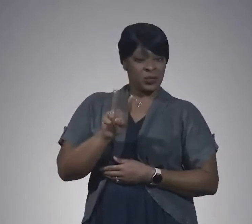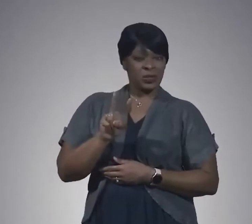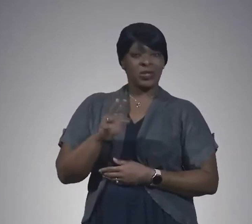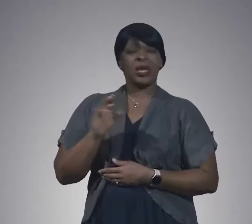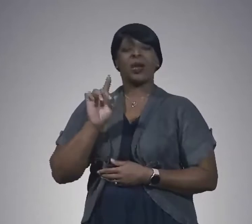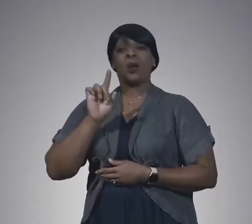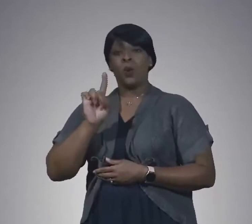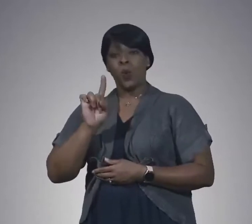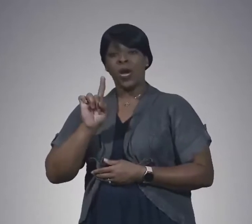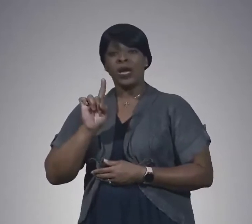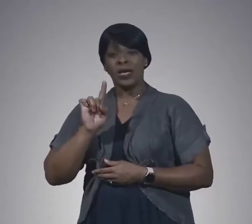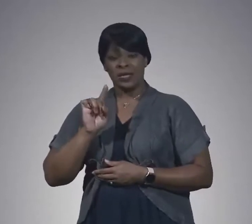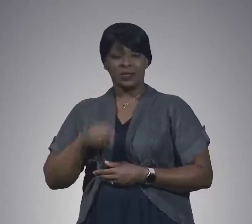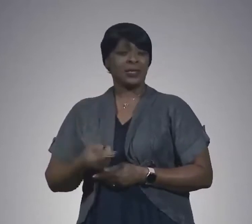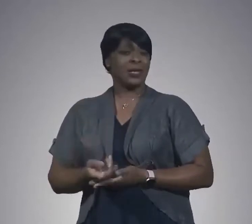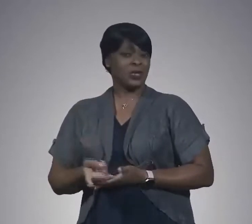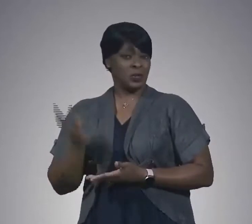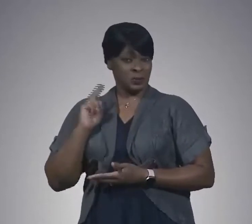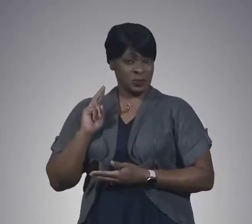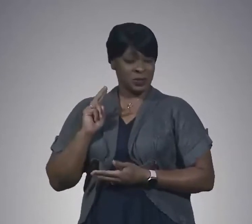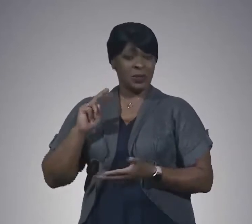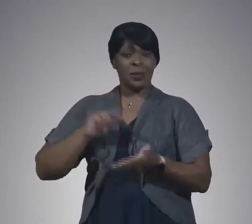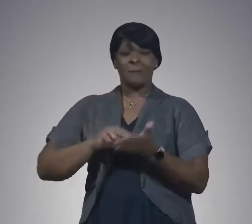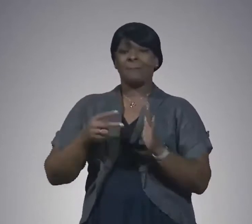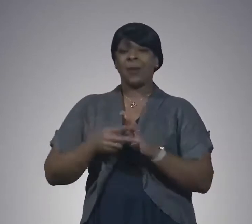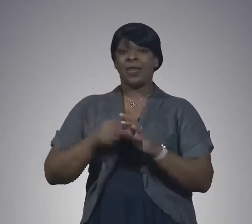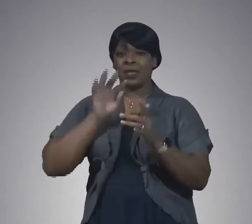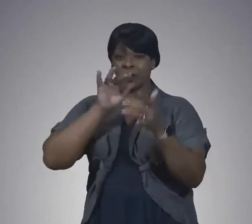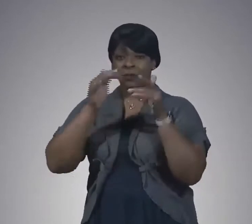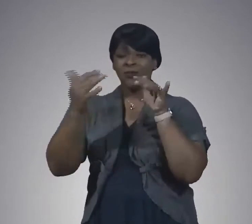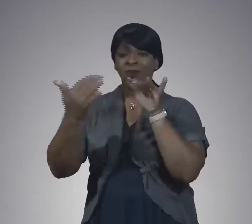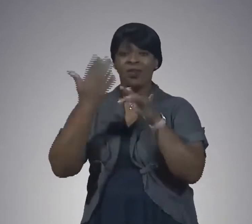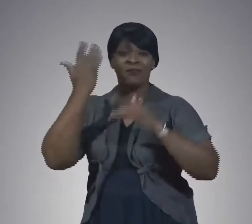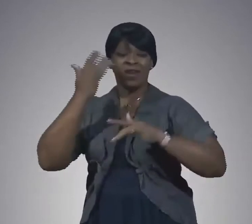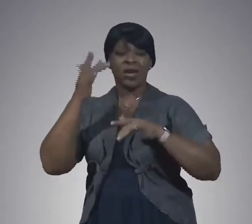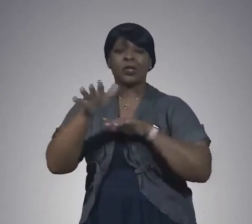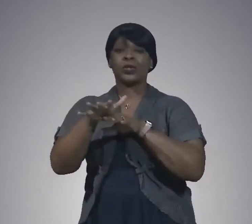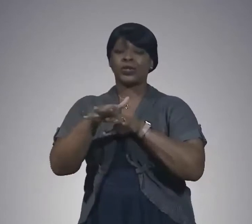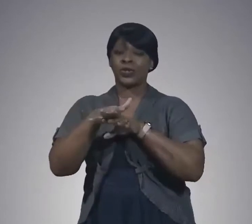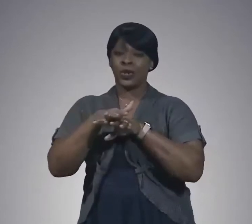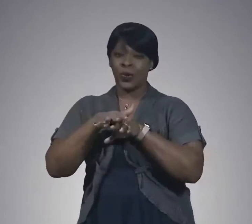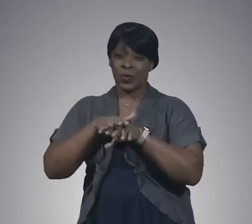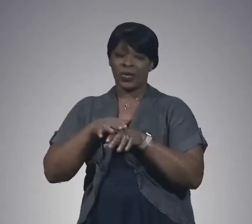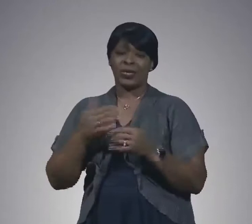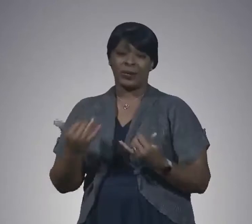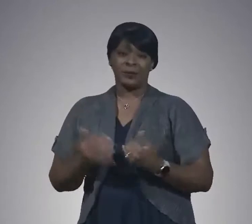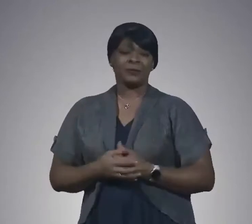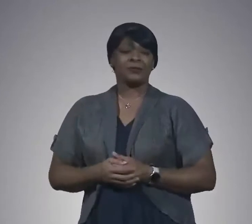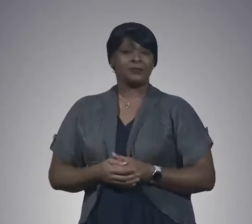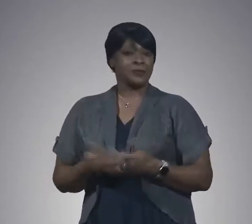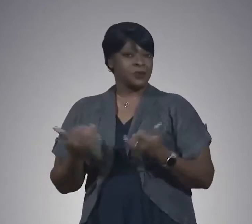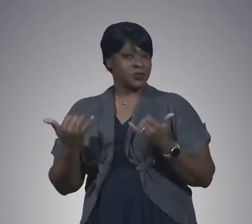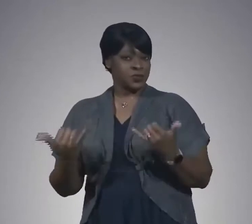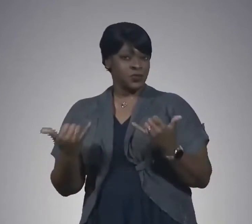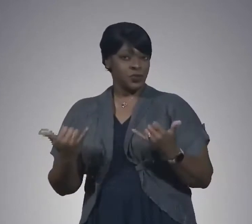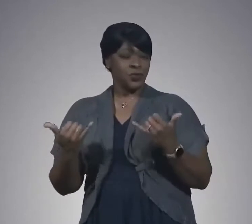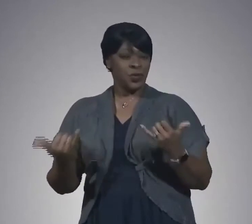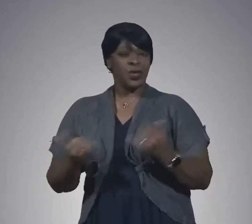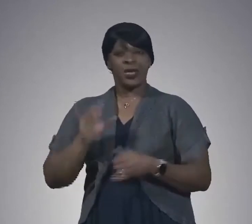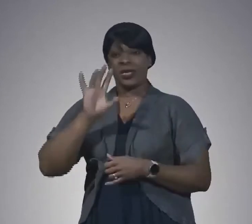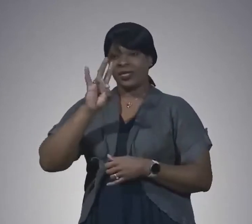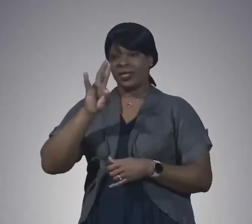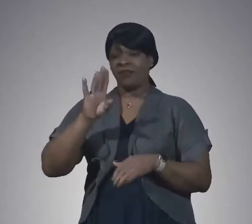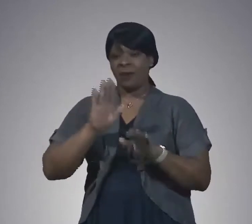one two weeks ago, and this means that the spread of the virus is slowing. Currently, there are seven